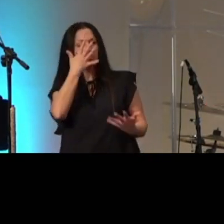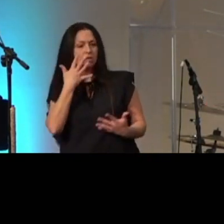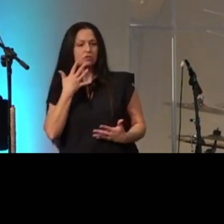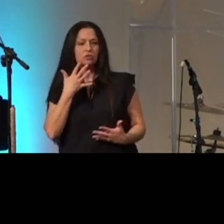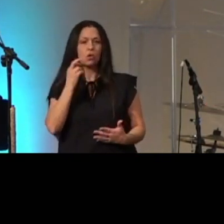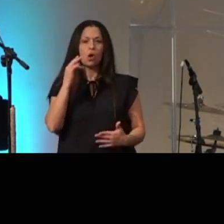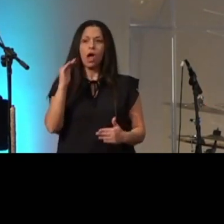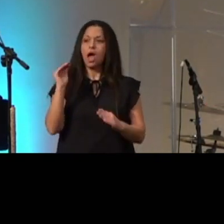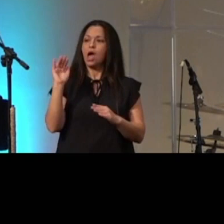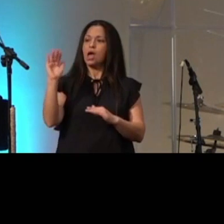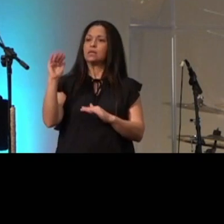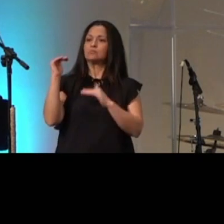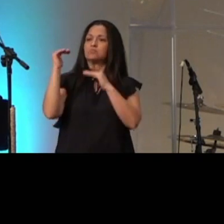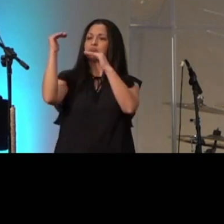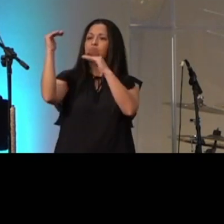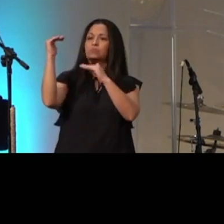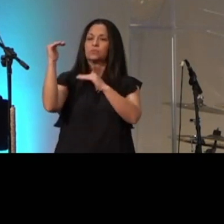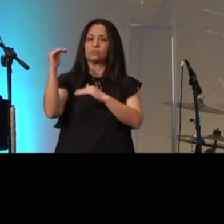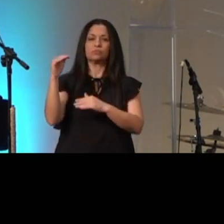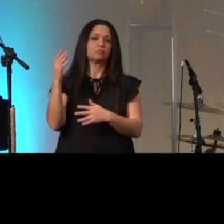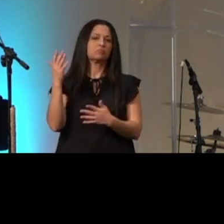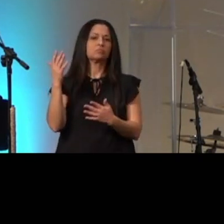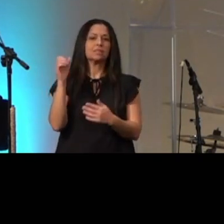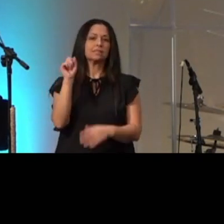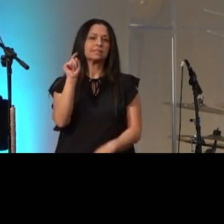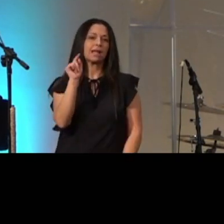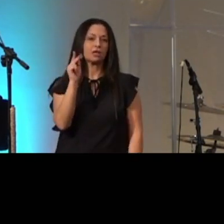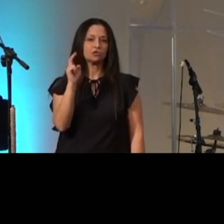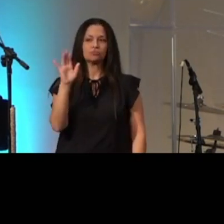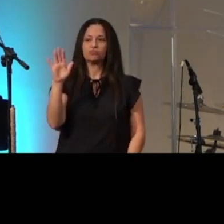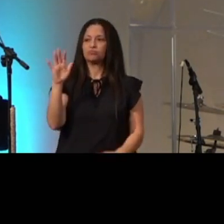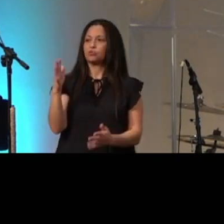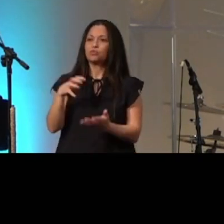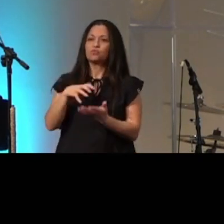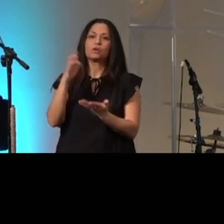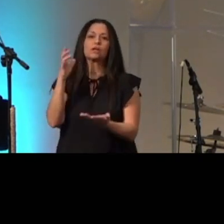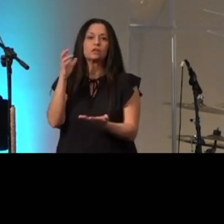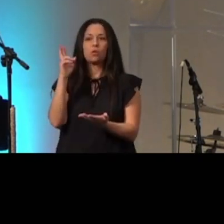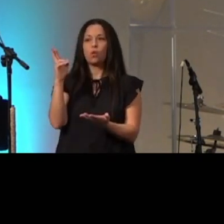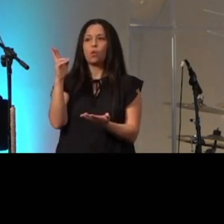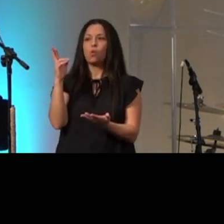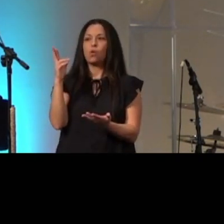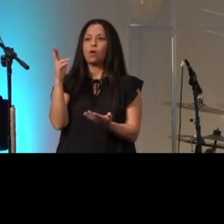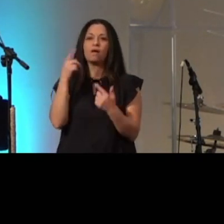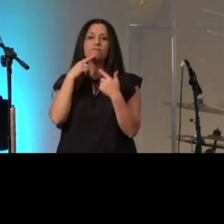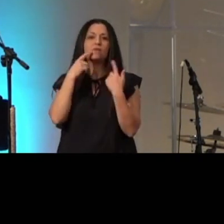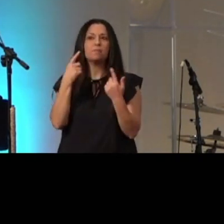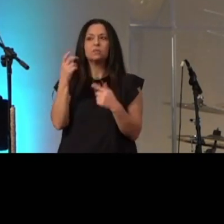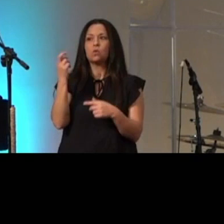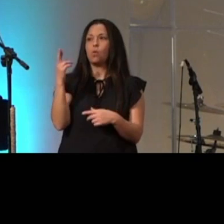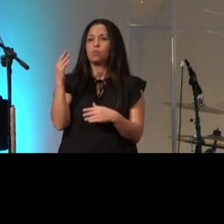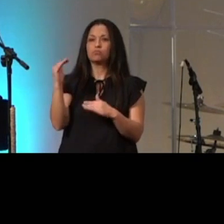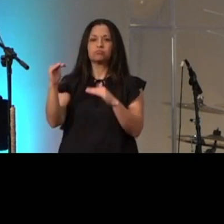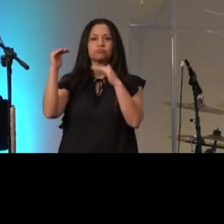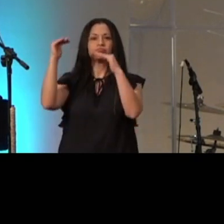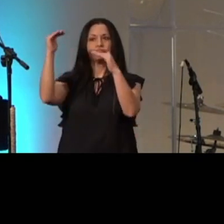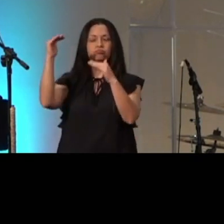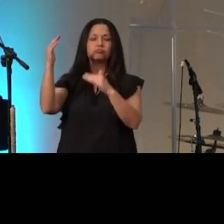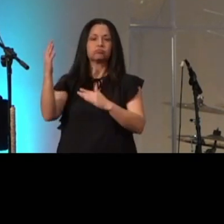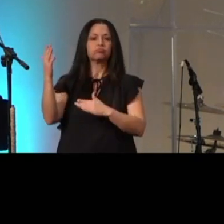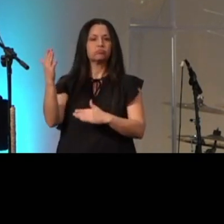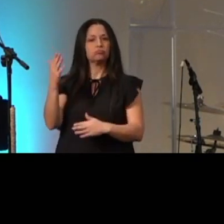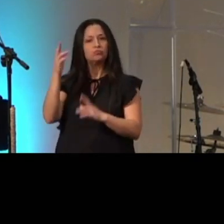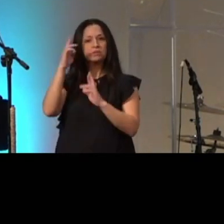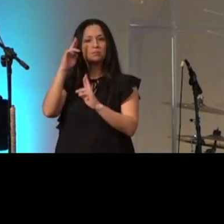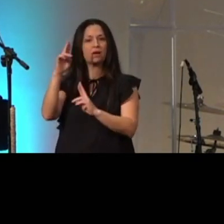on his height of his stature because i have rejected him for the lord sees not as man sees here's the part i want you to notice man looks on the